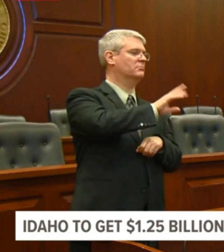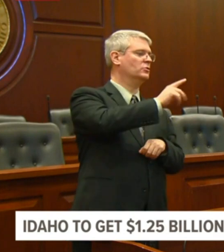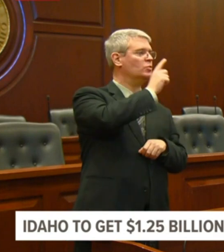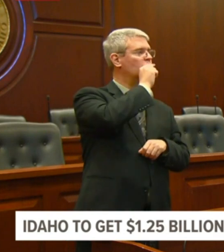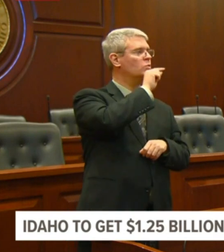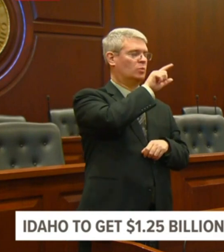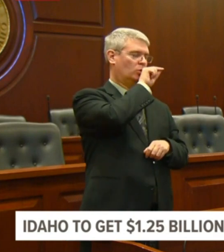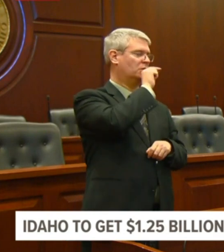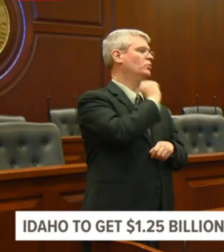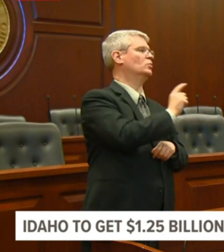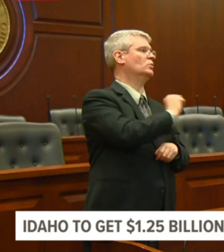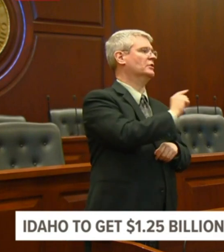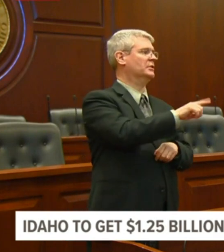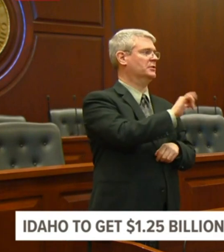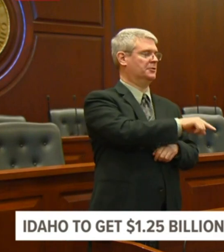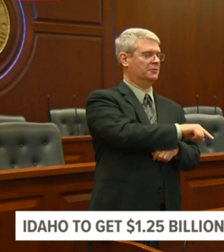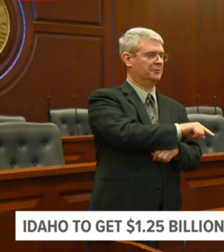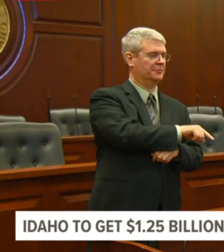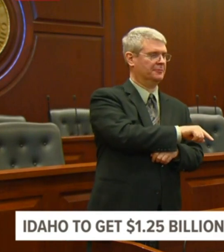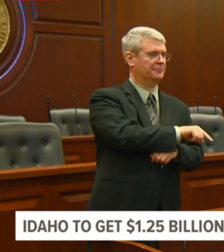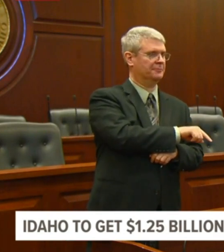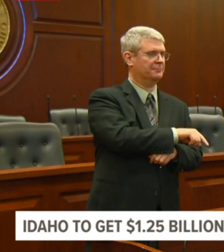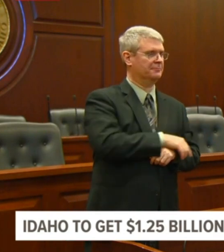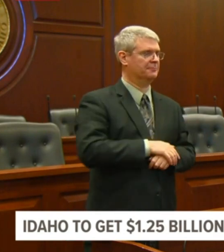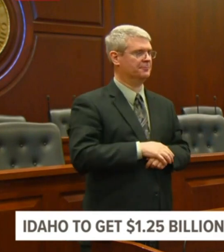Yes. As economic health is coming.